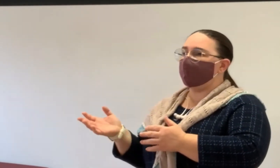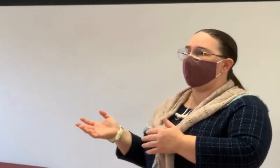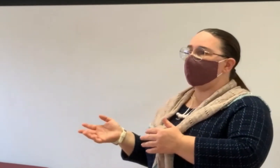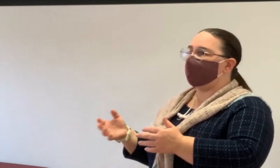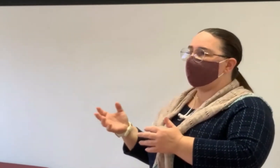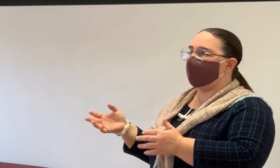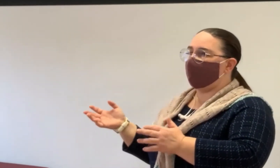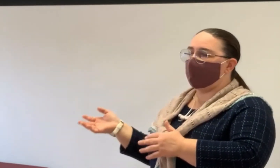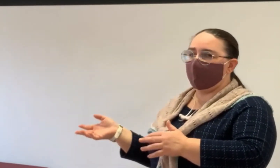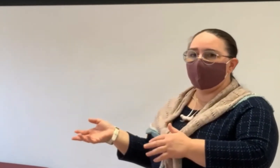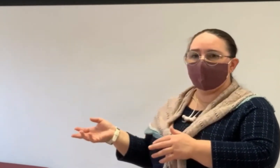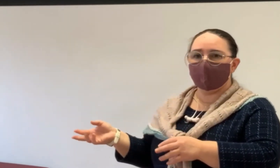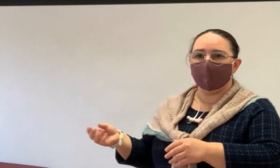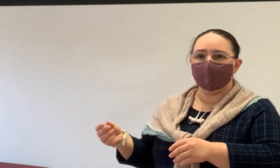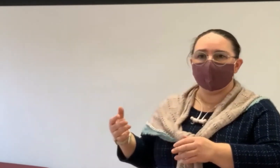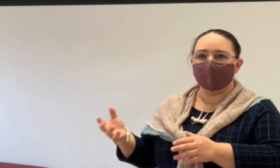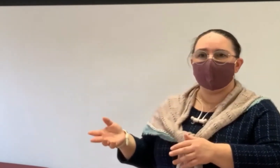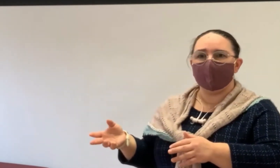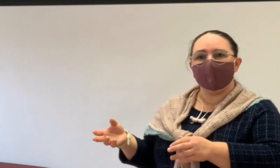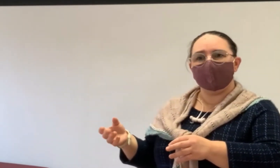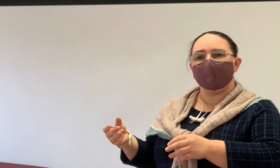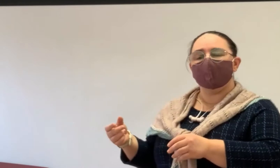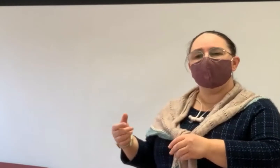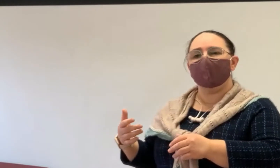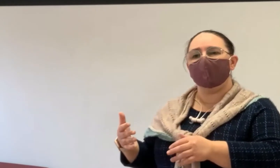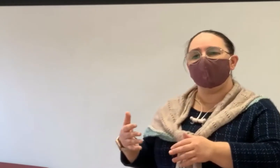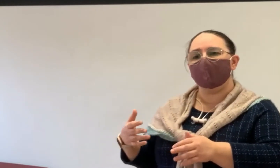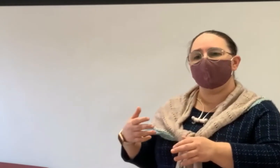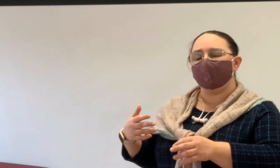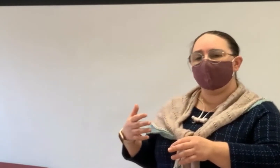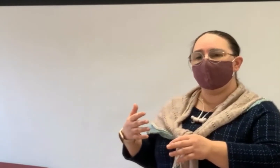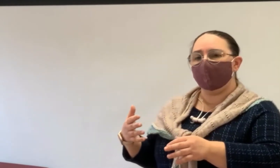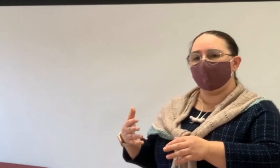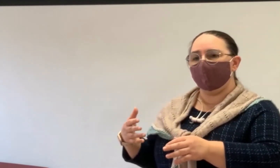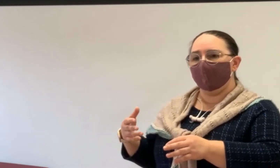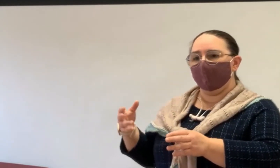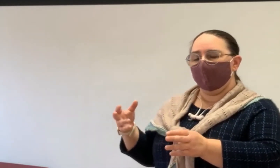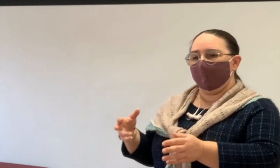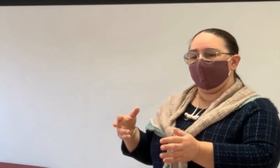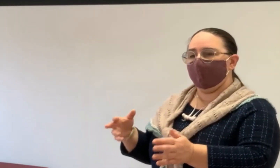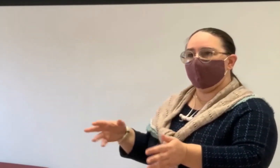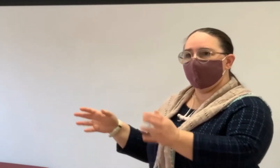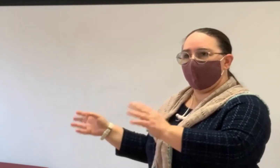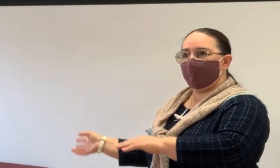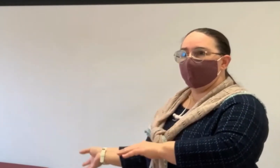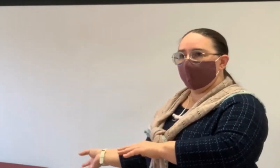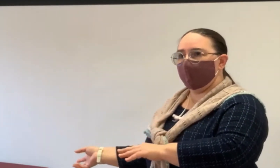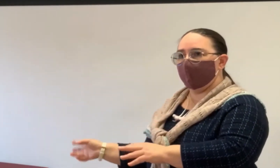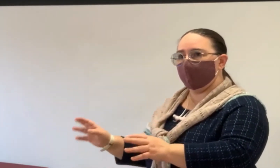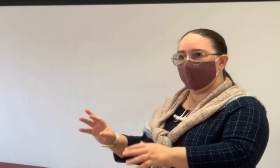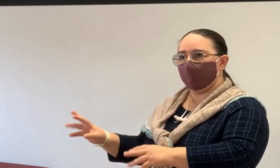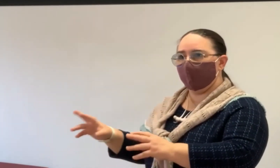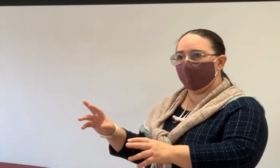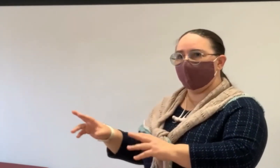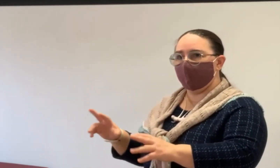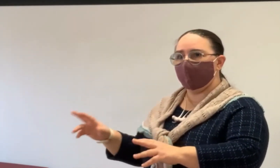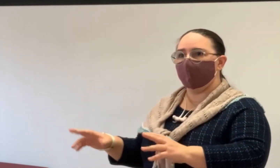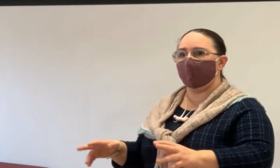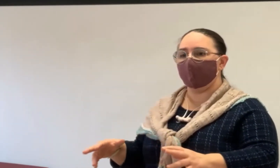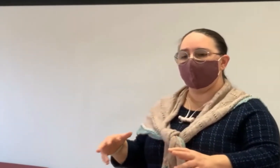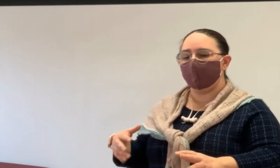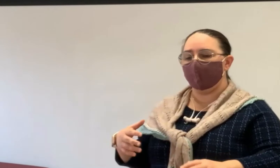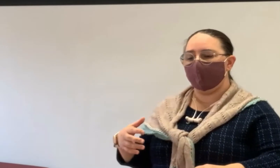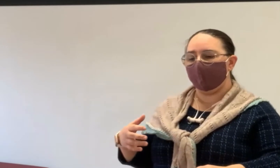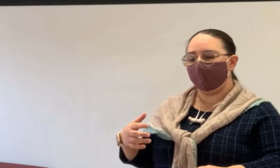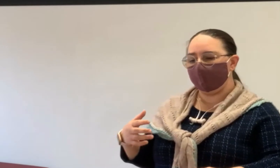the past have gotten sort of a bad name for themselves. They've gotten a bad reputation because some people, and this goes back a few years because the whole reverse